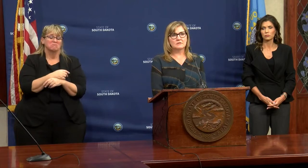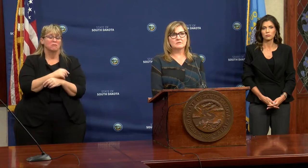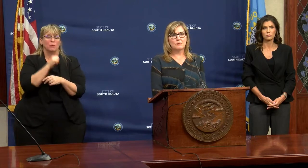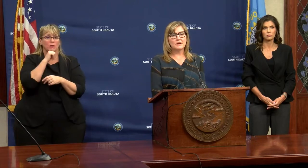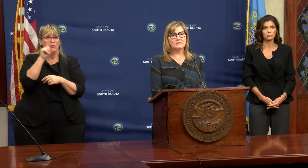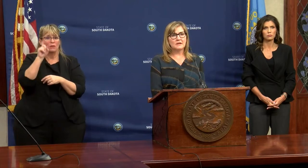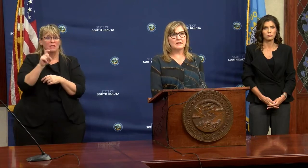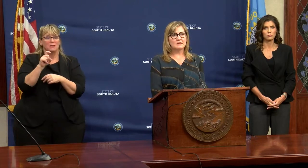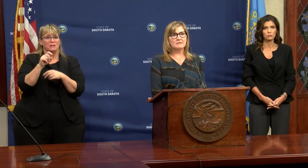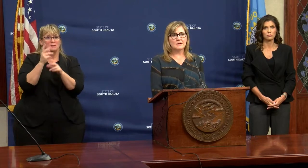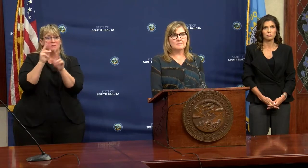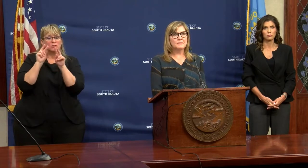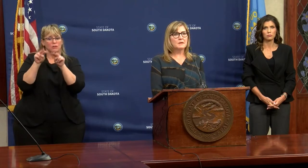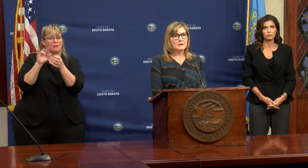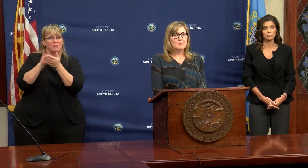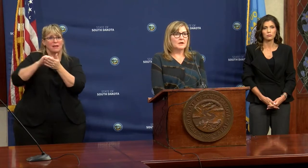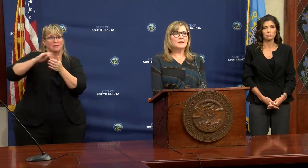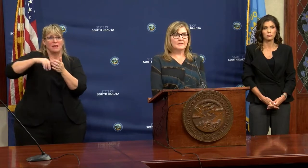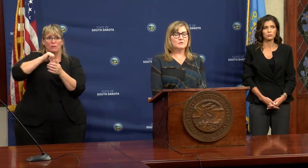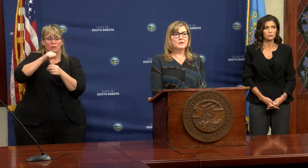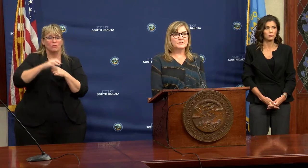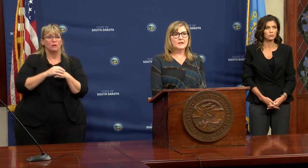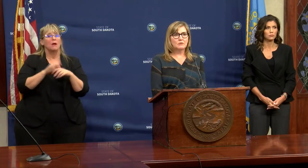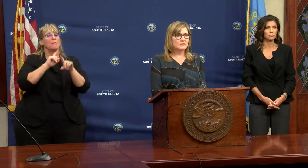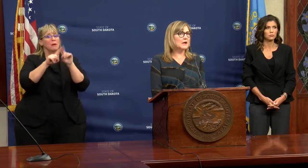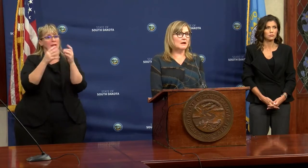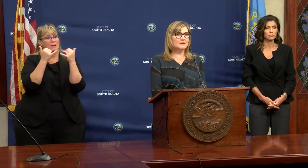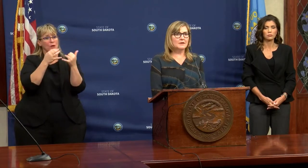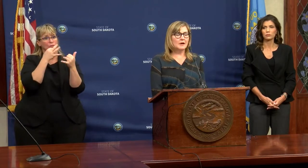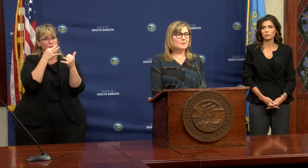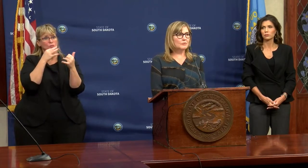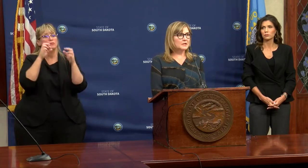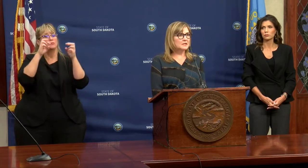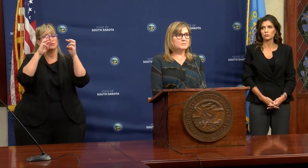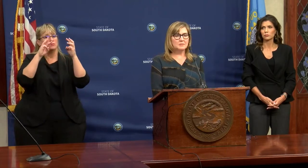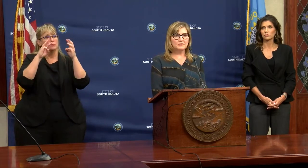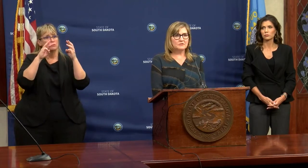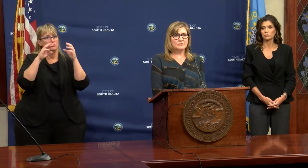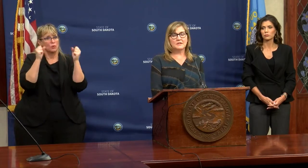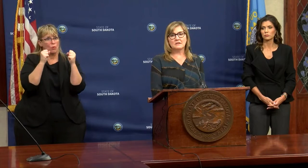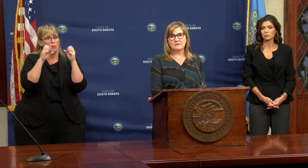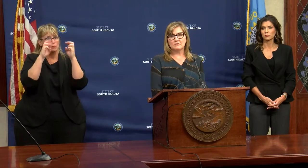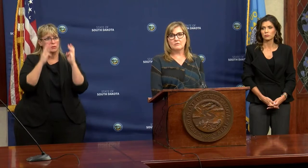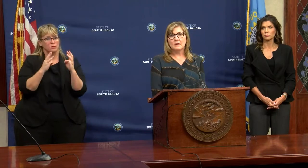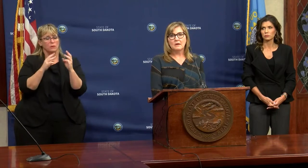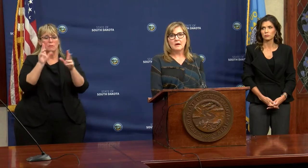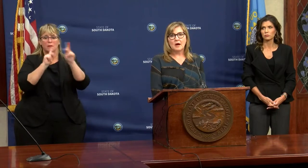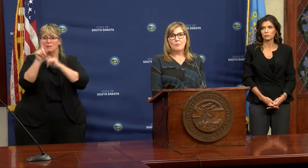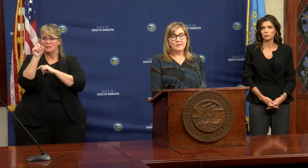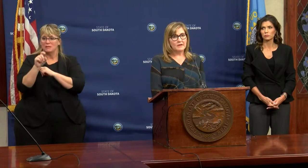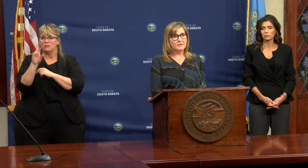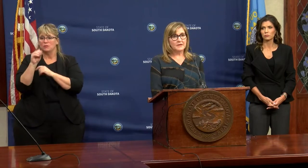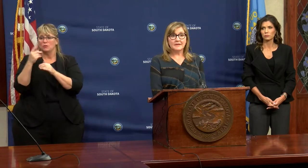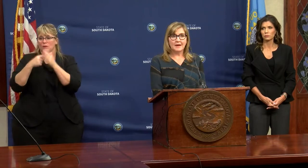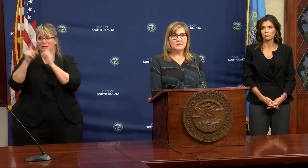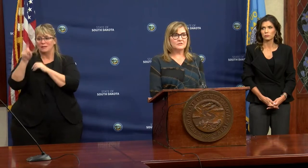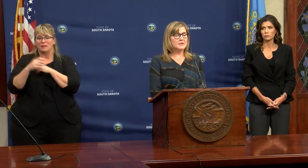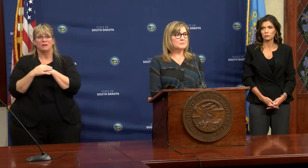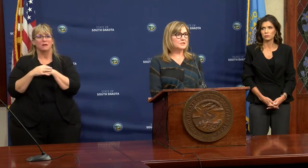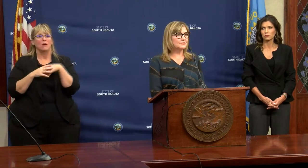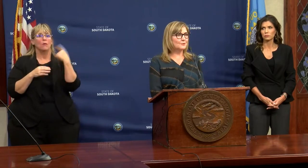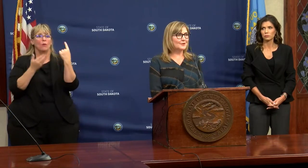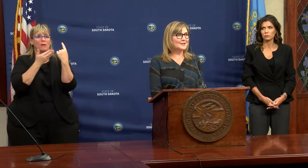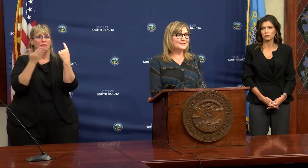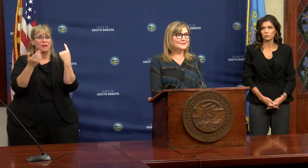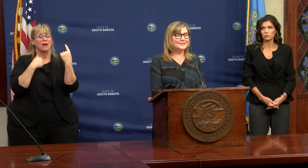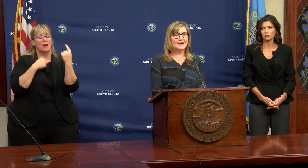look at those at this point. And, but as the winter goes on, we're going to need people to do what they need to do. One of the other things I would just